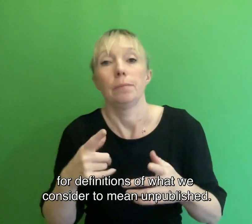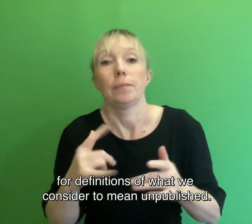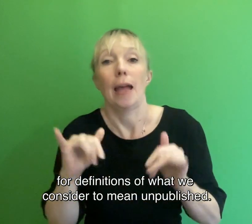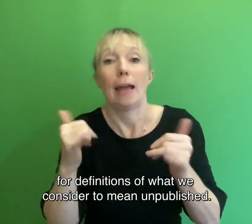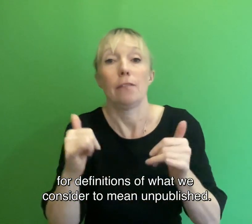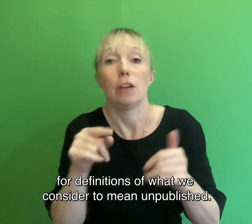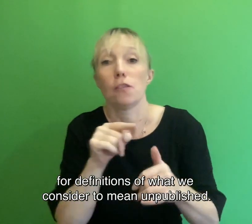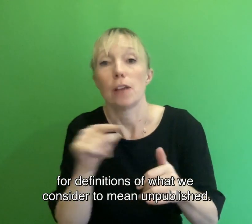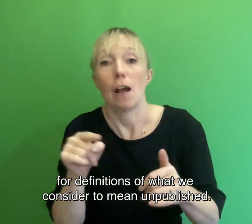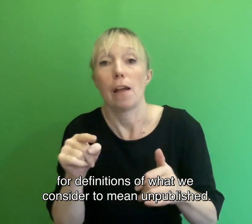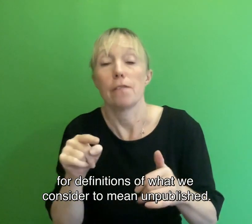consider to mean unpublished.